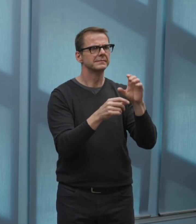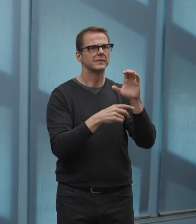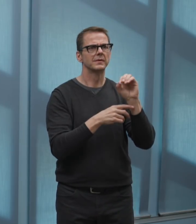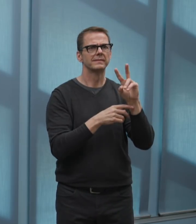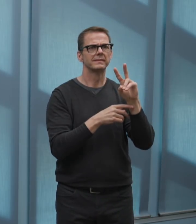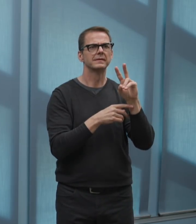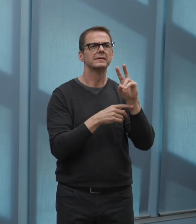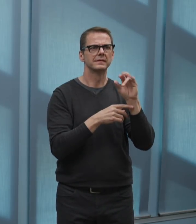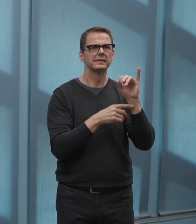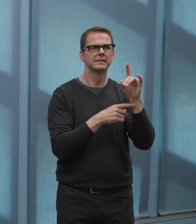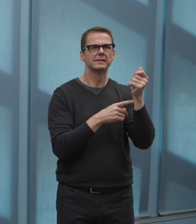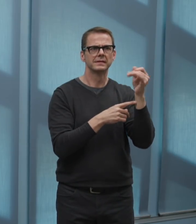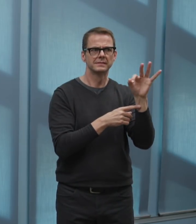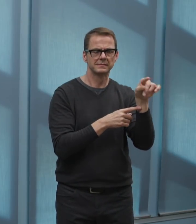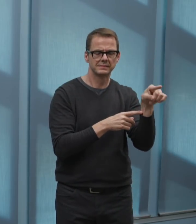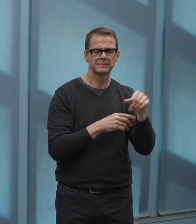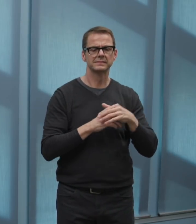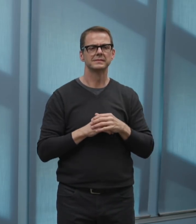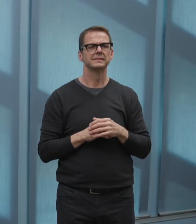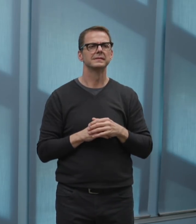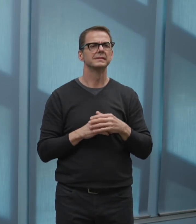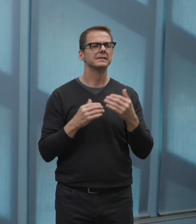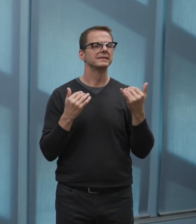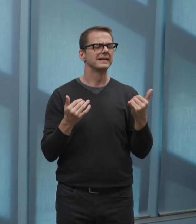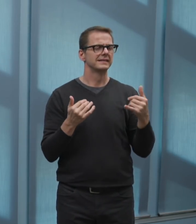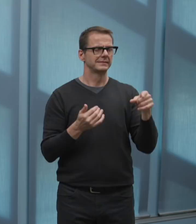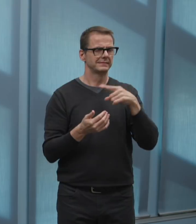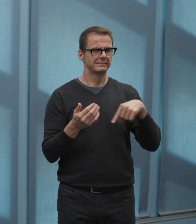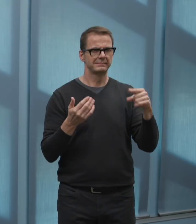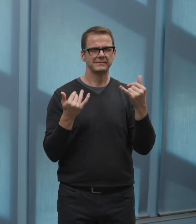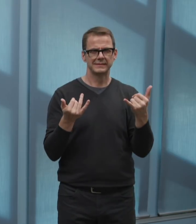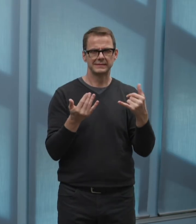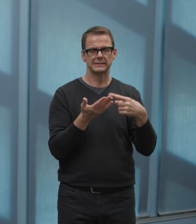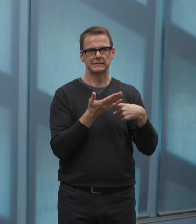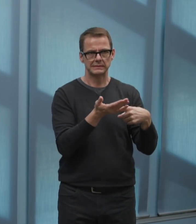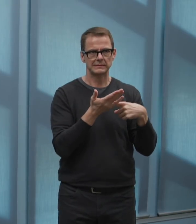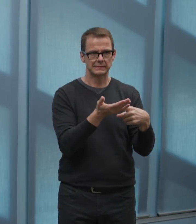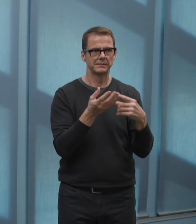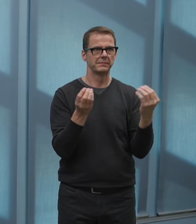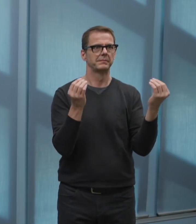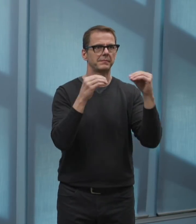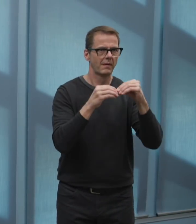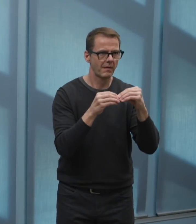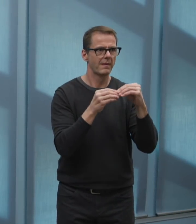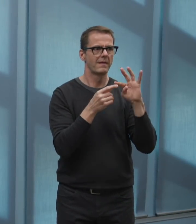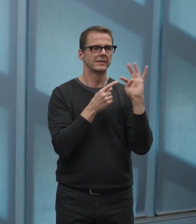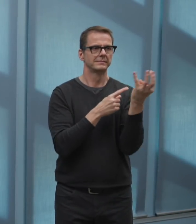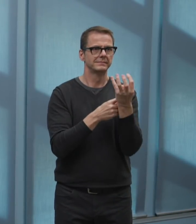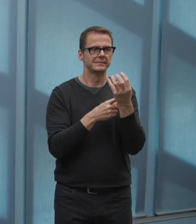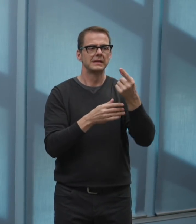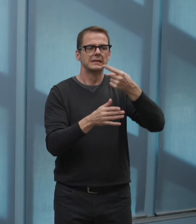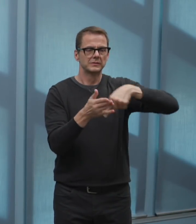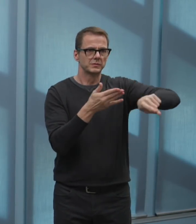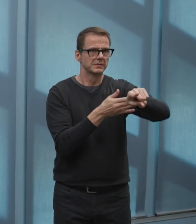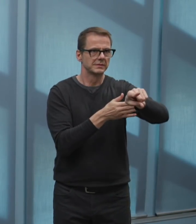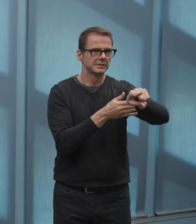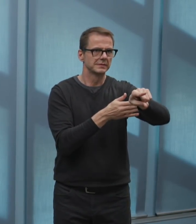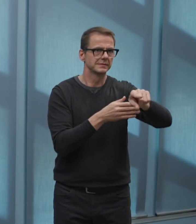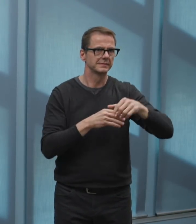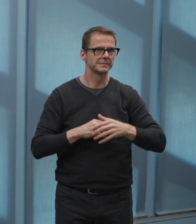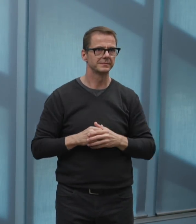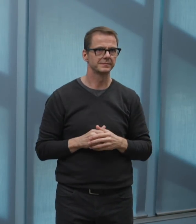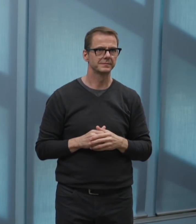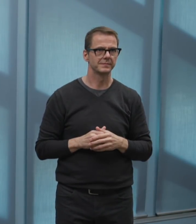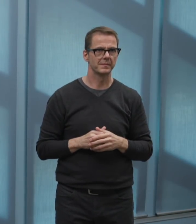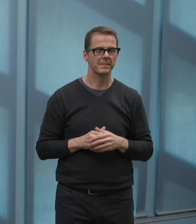debated next week. You may recall that last week we presented a verbal update to city council and we